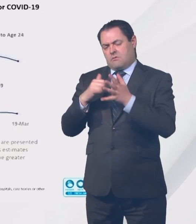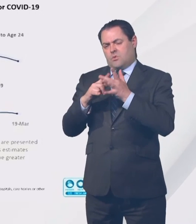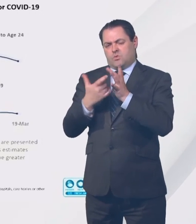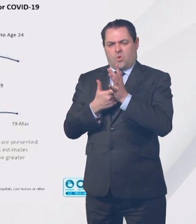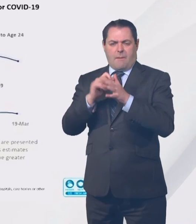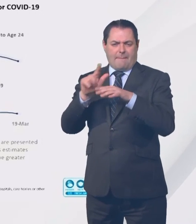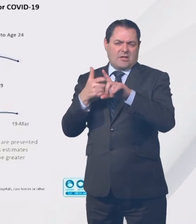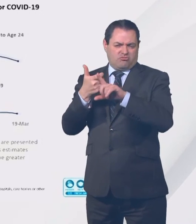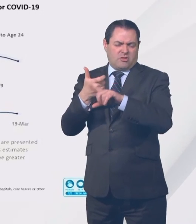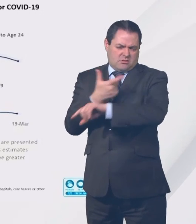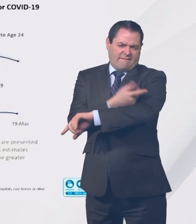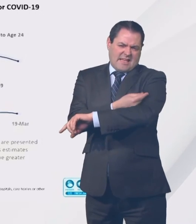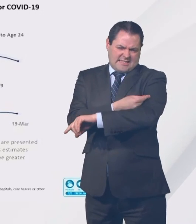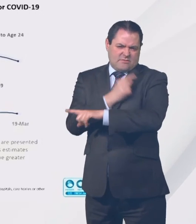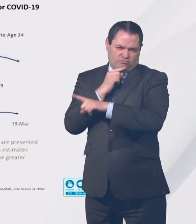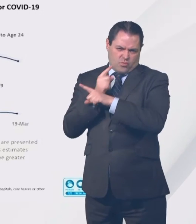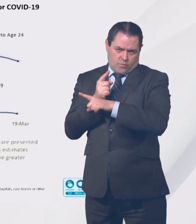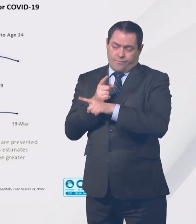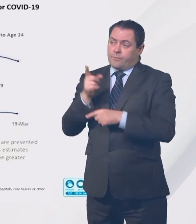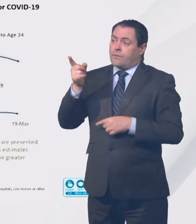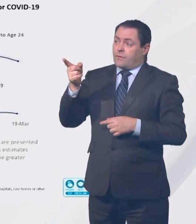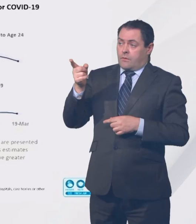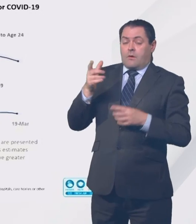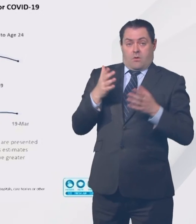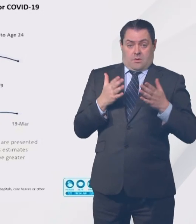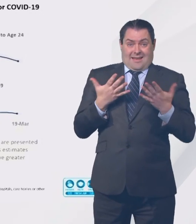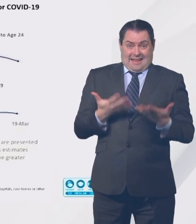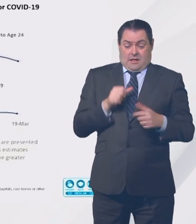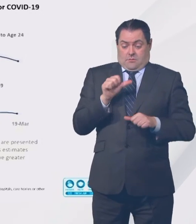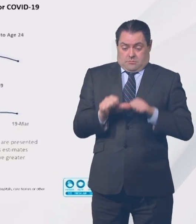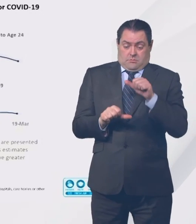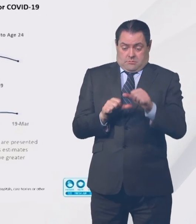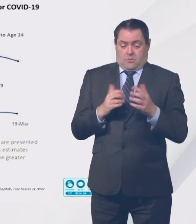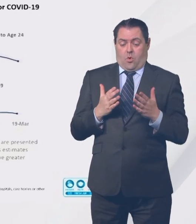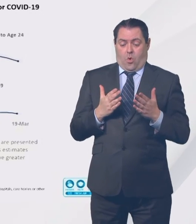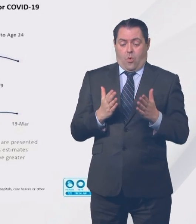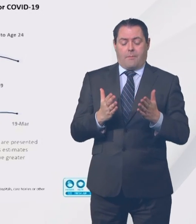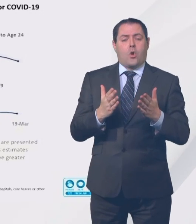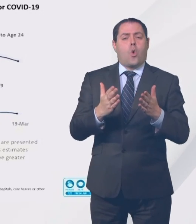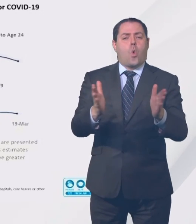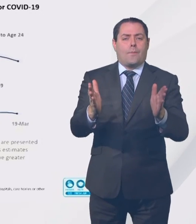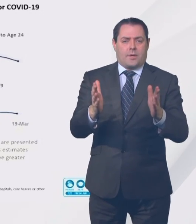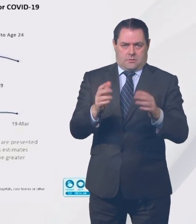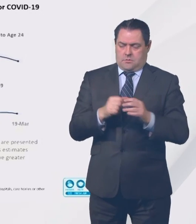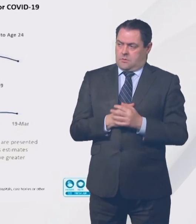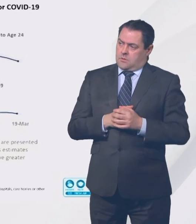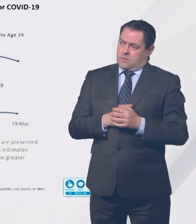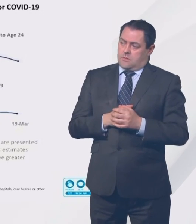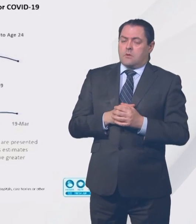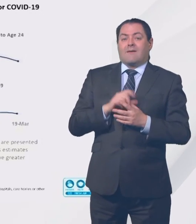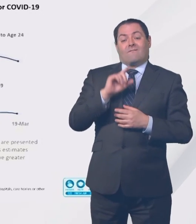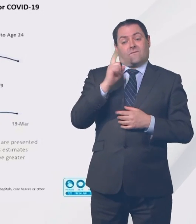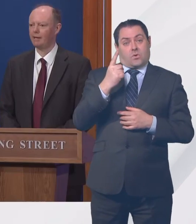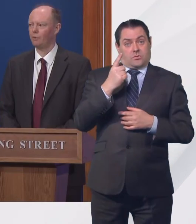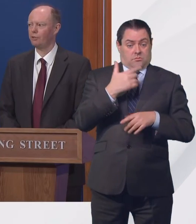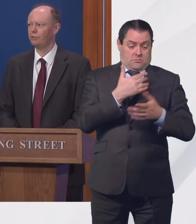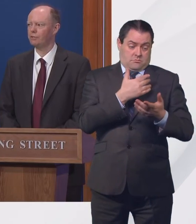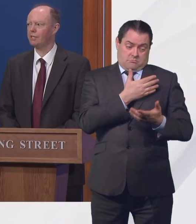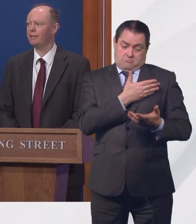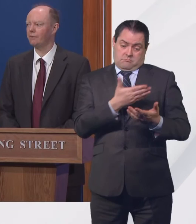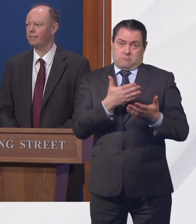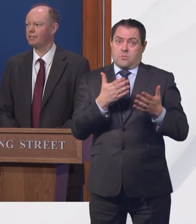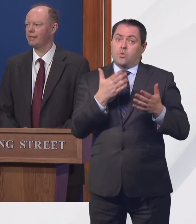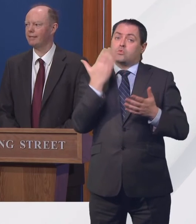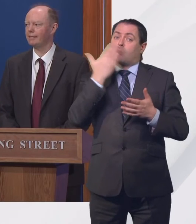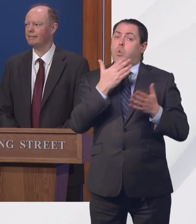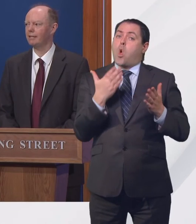bit of the roadmap opening up that has happened so far is opening up schools. And what you